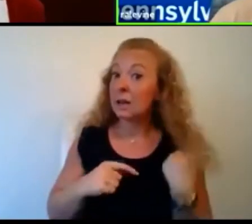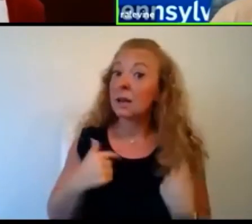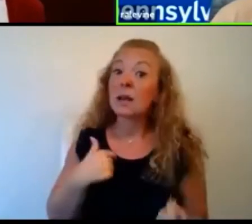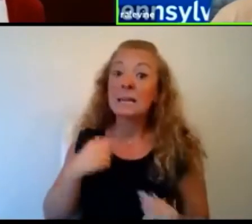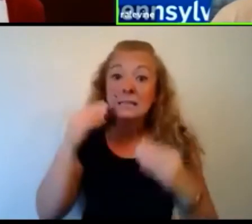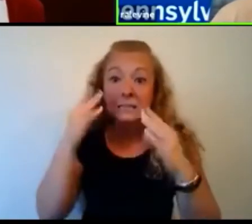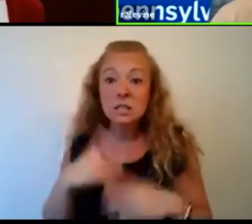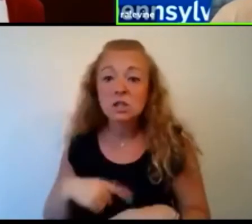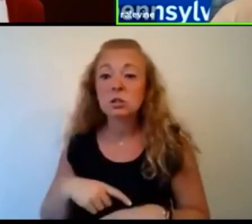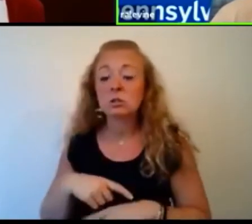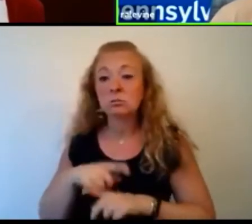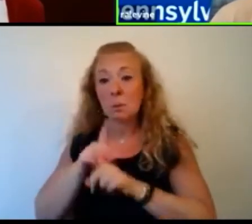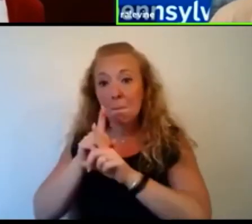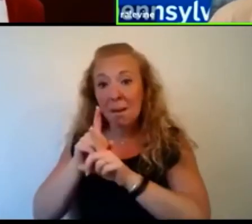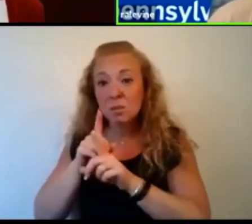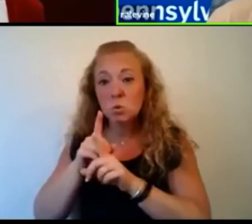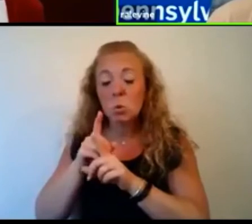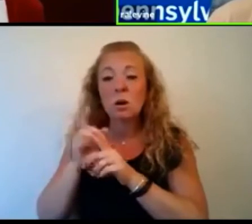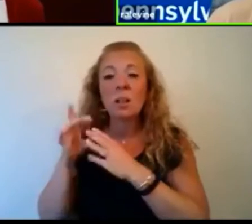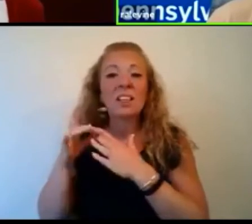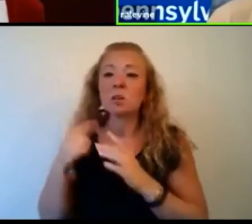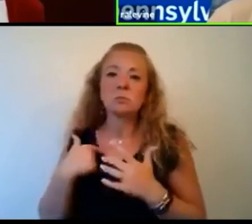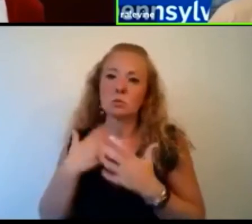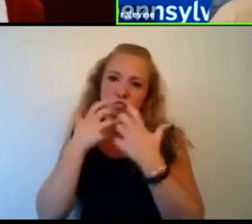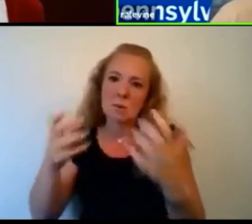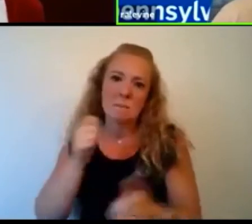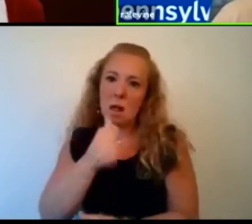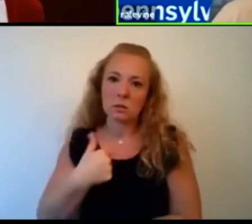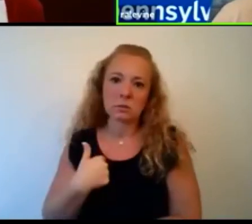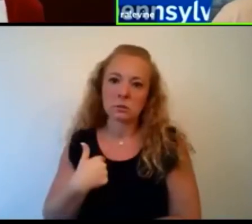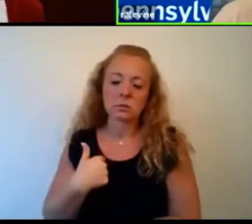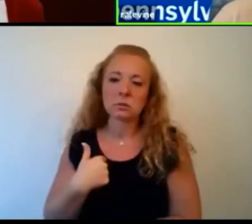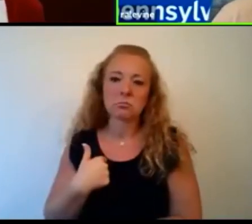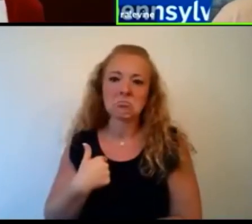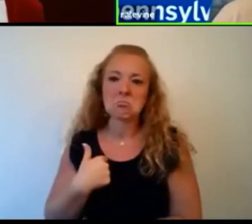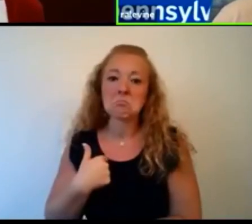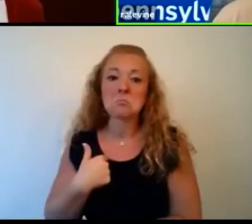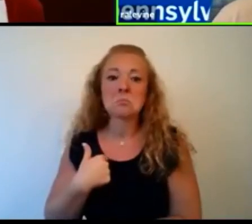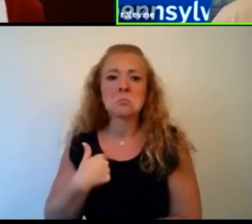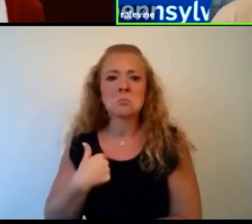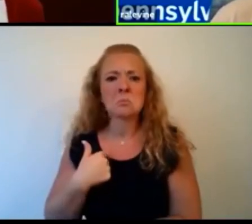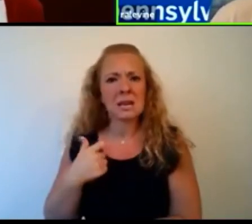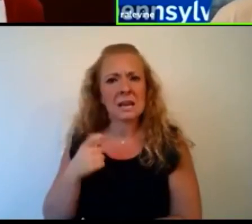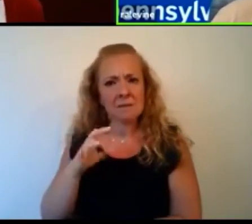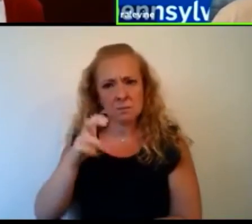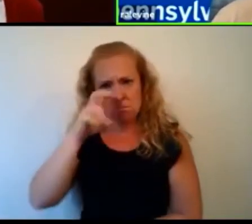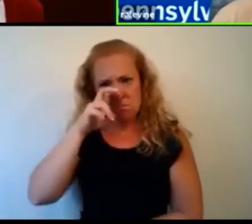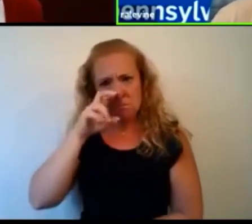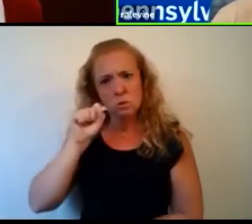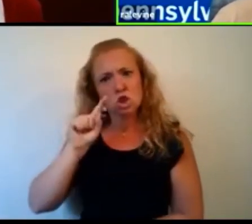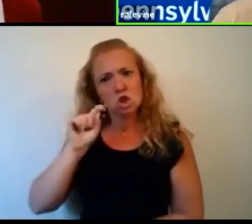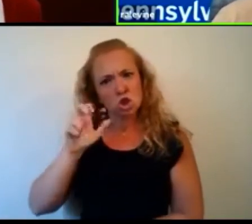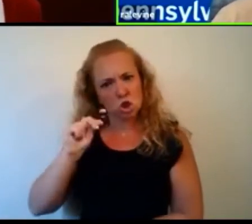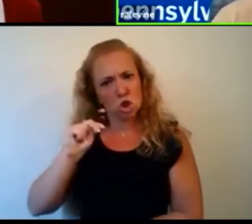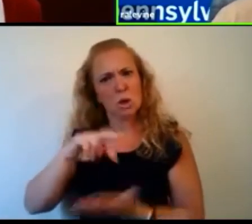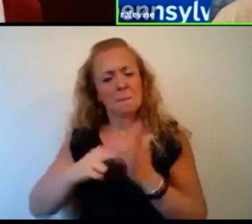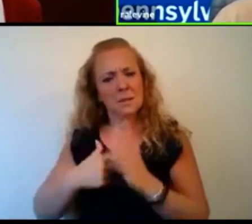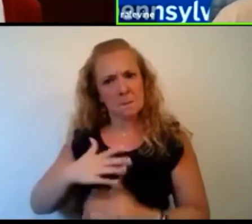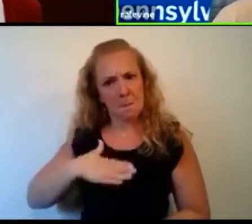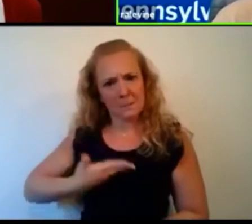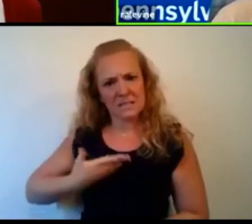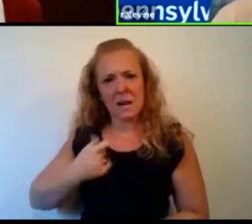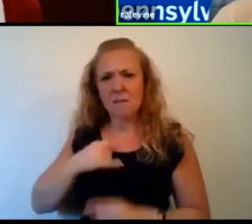mentor and a leader, I don't scream at anybody, you know? I mean, if I'm stern, you know, that I'm upset about something. mean, if I'm like, hmm,